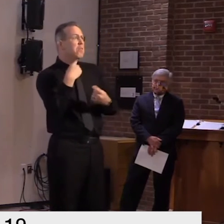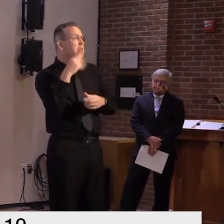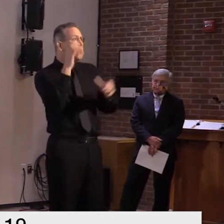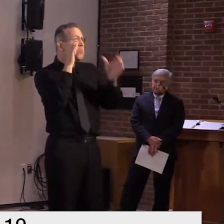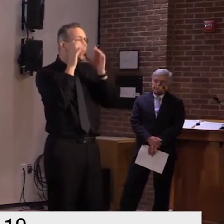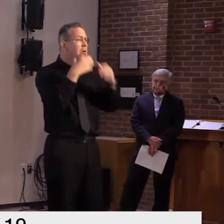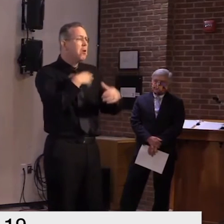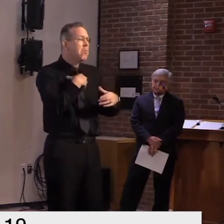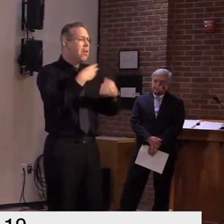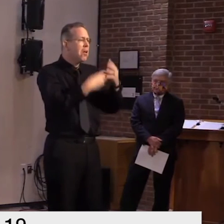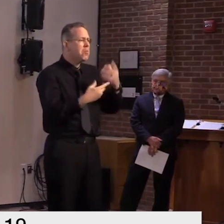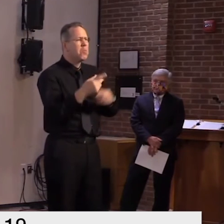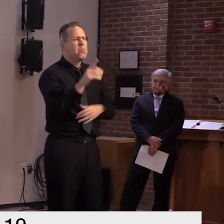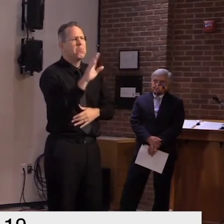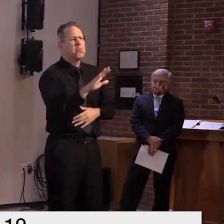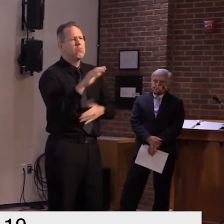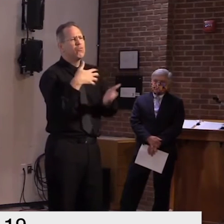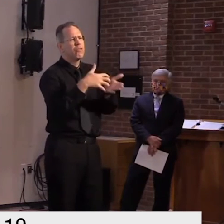thank you